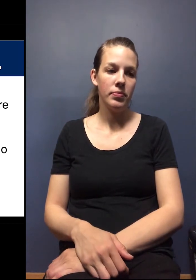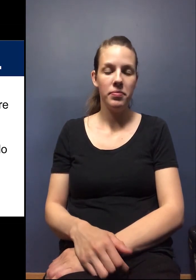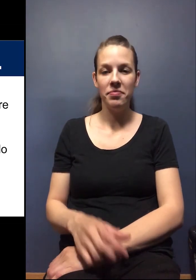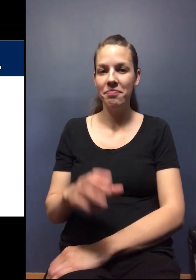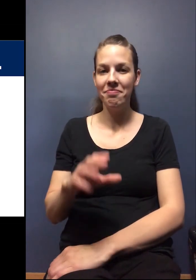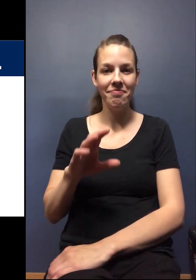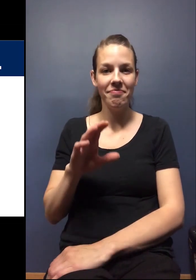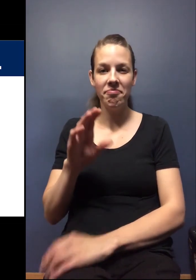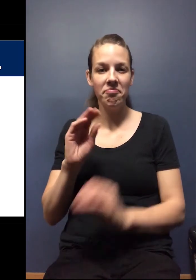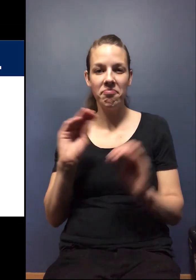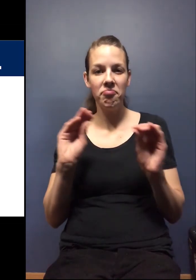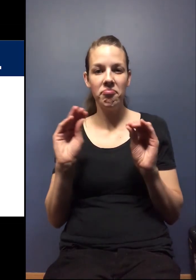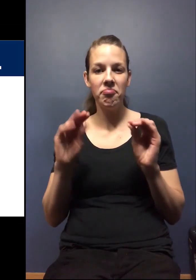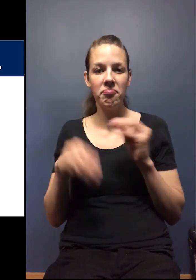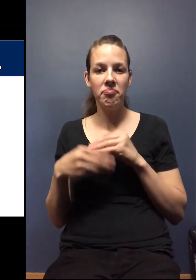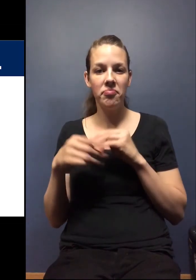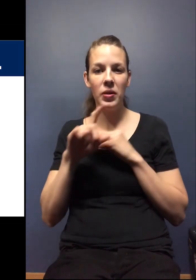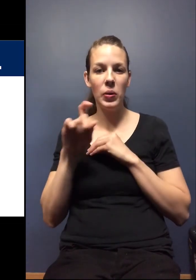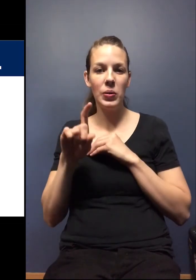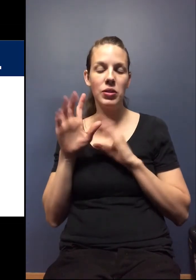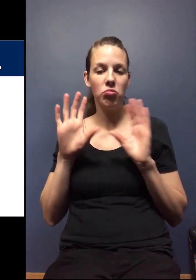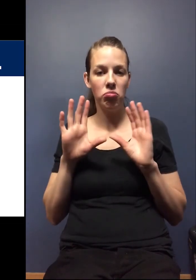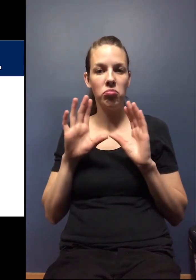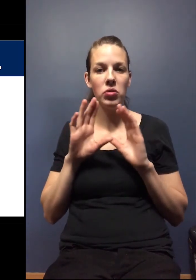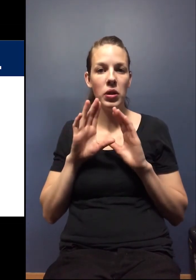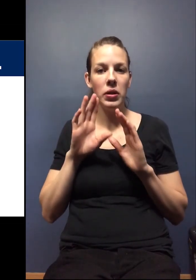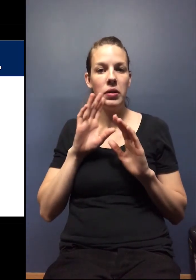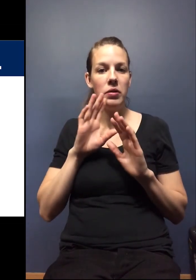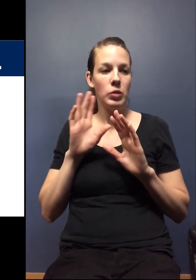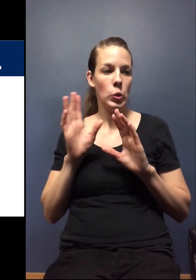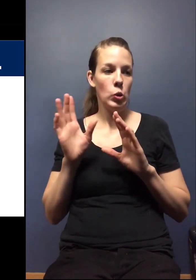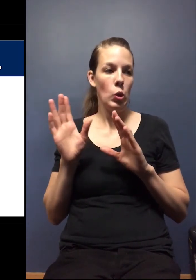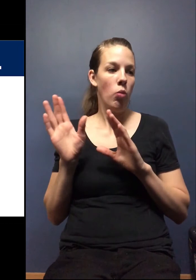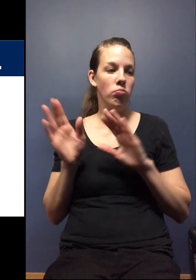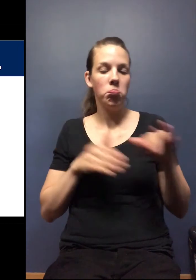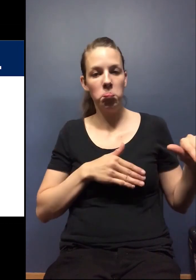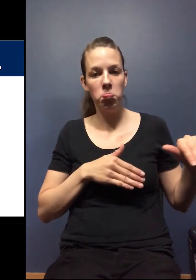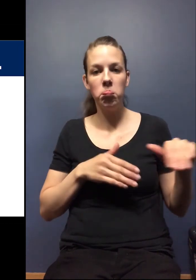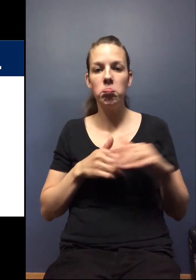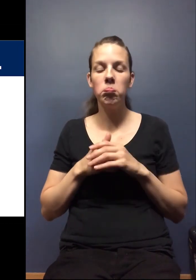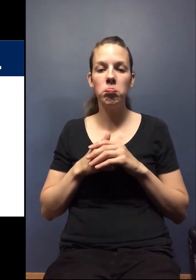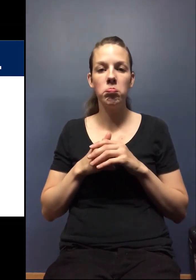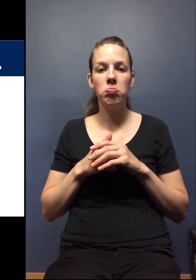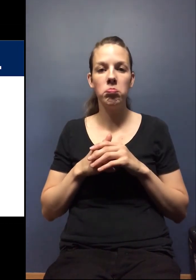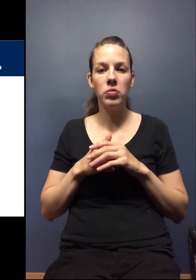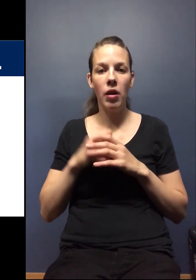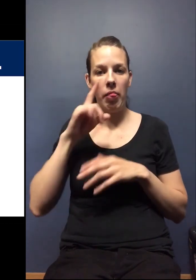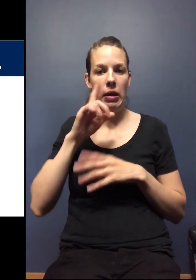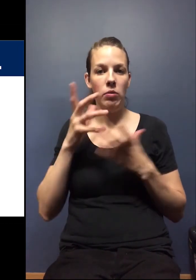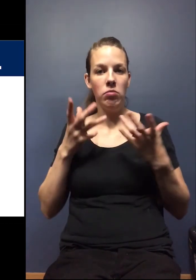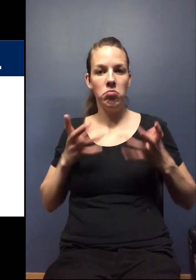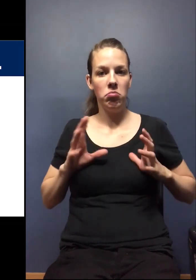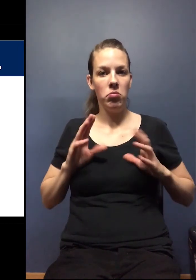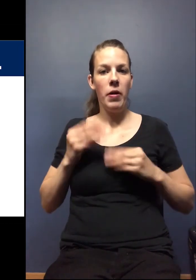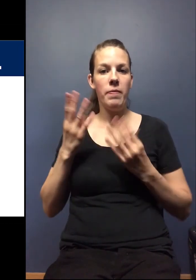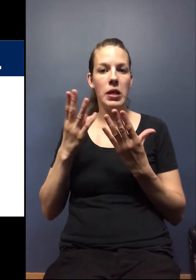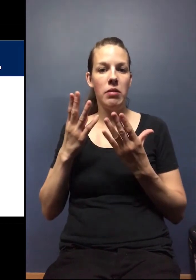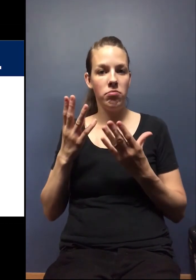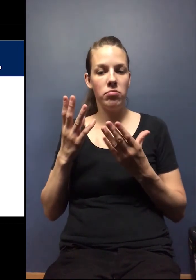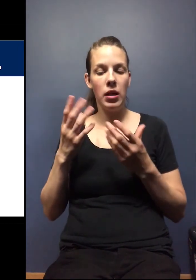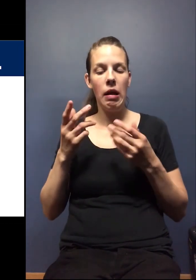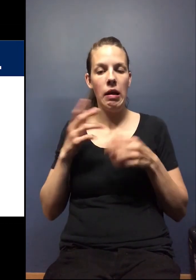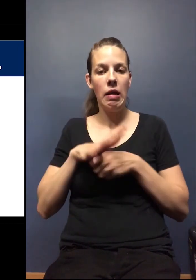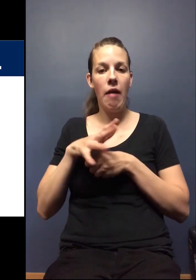So I have not had any additional questions come in, so I'm going to skip past this, uh, slide a little bit. I think we've provided ample